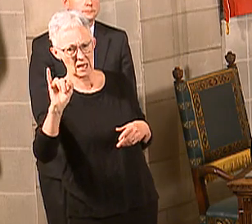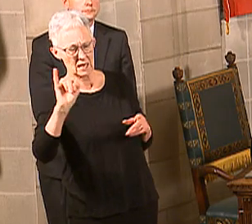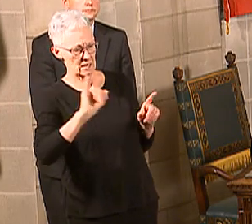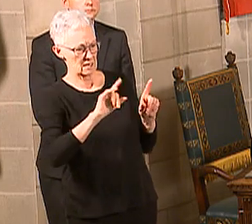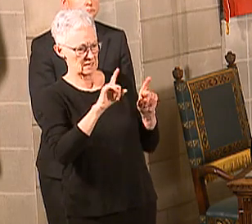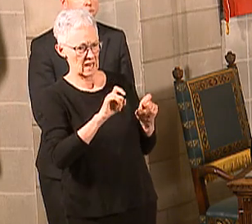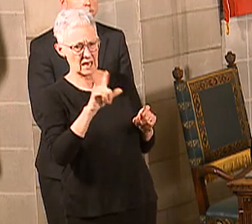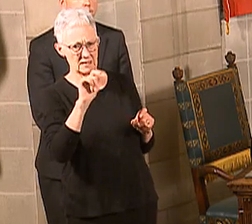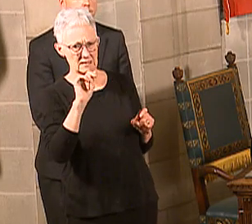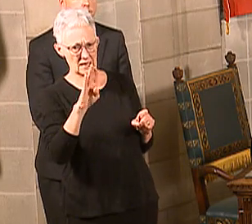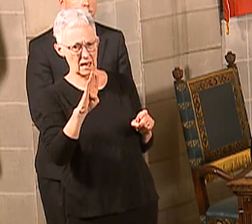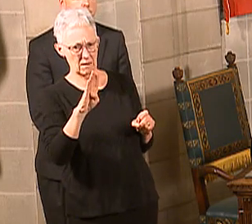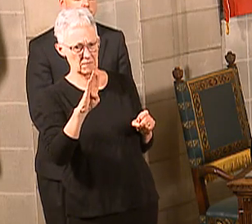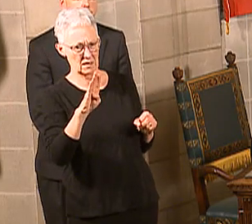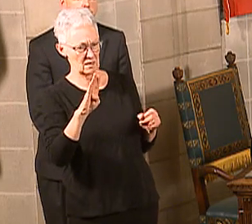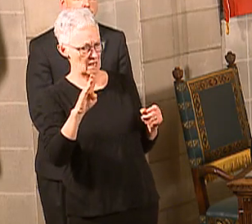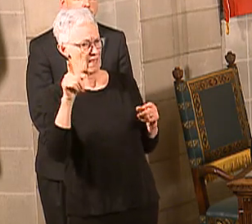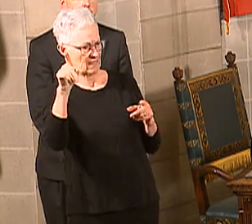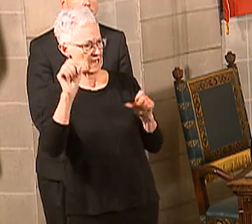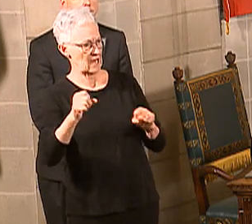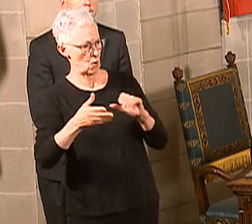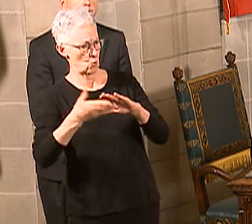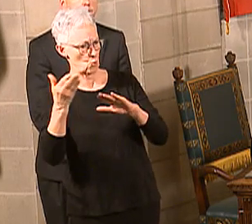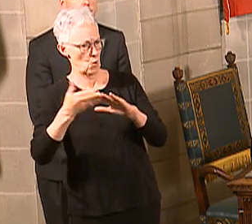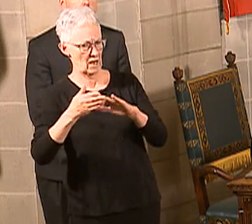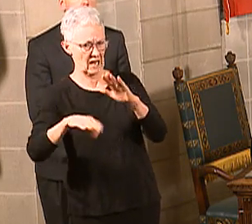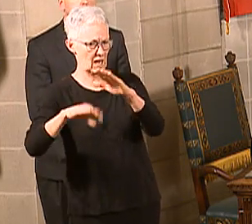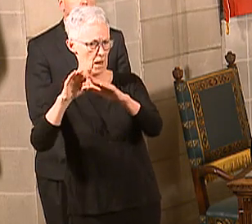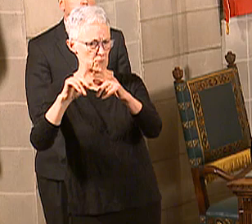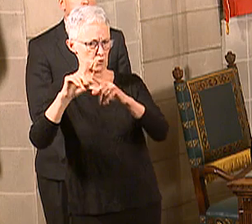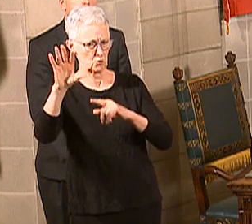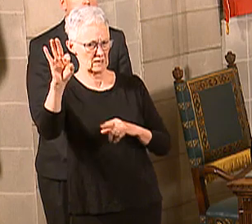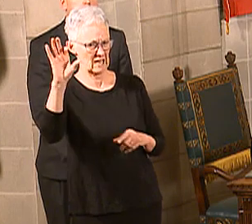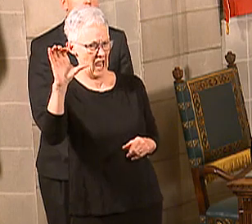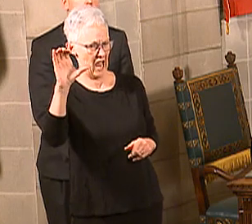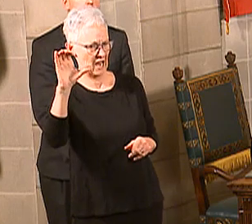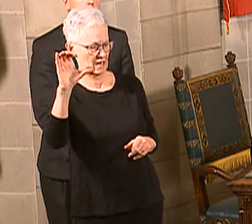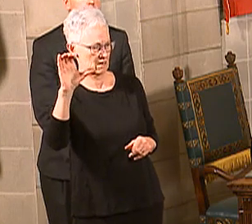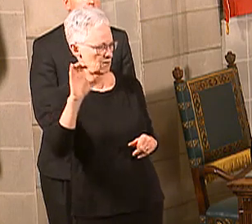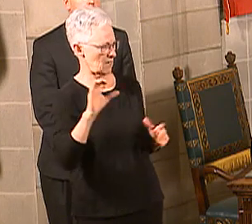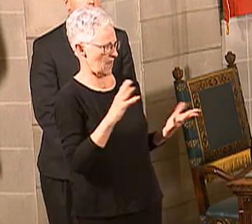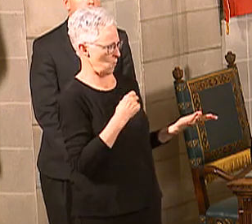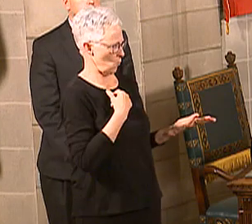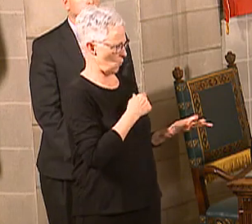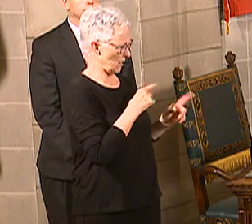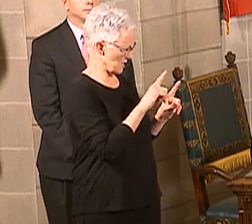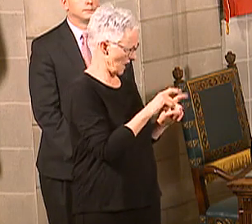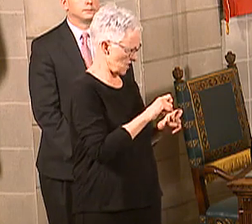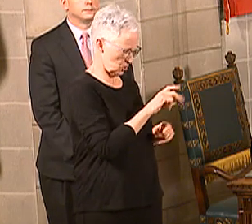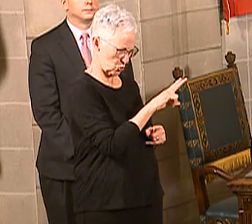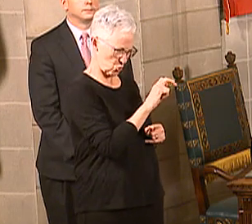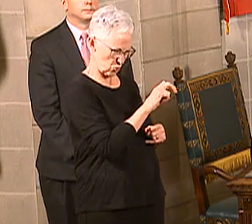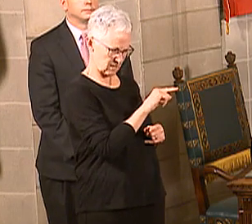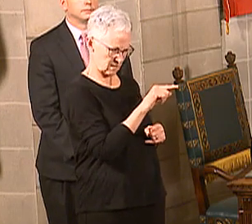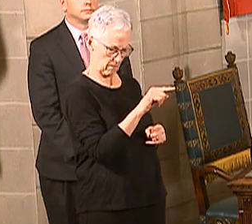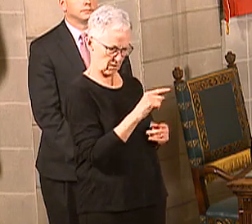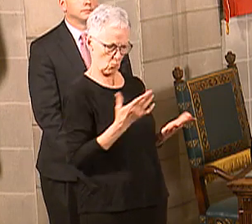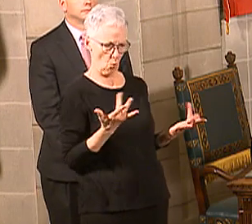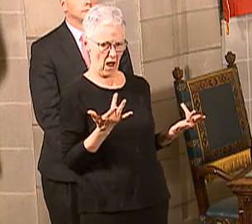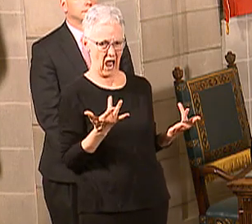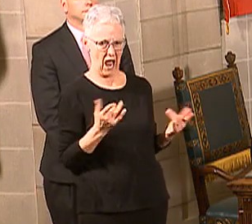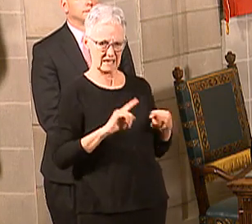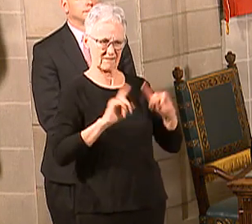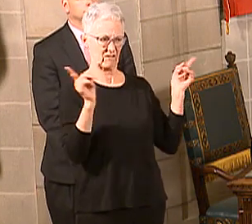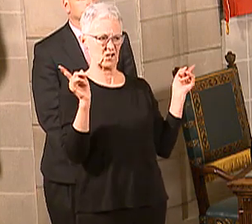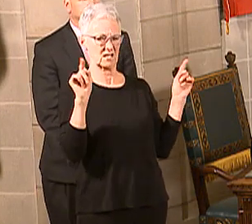is there a difference between how many tests can be tested? The ability to be had those numbers of tests today? The question is, is why